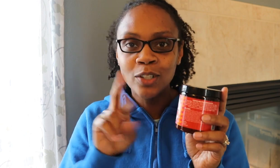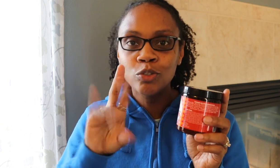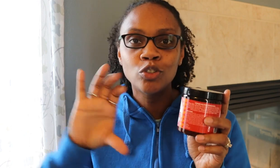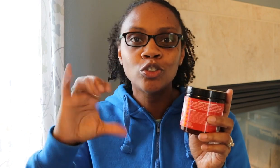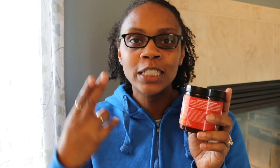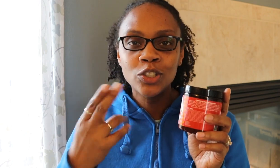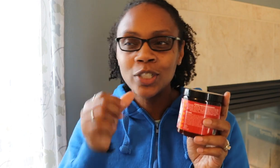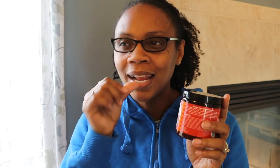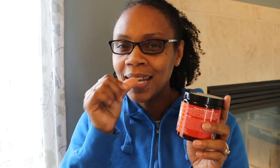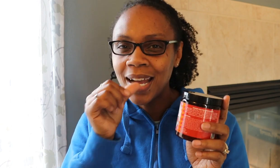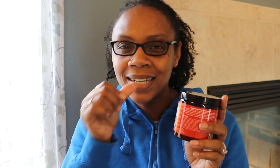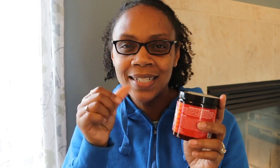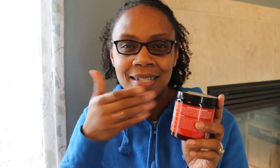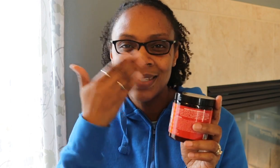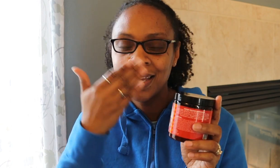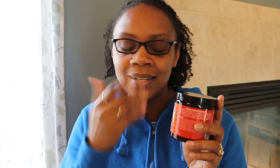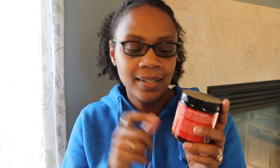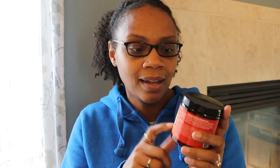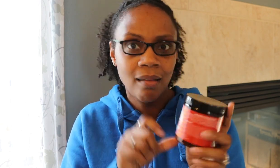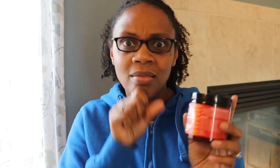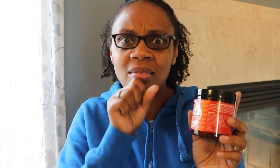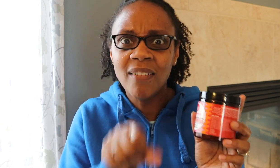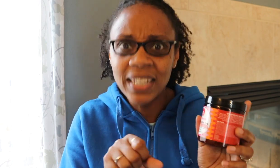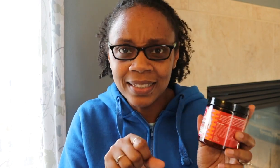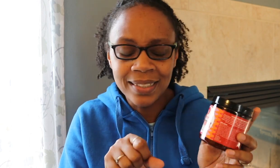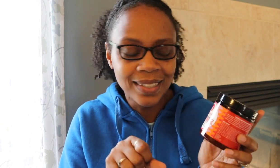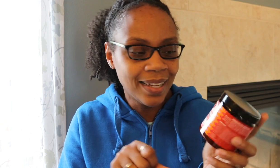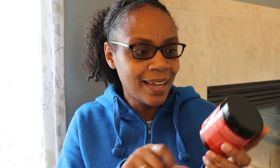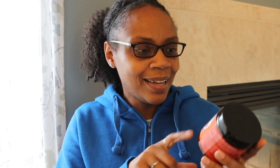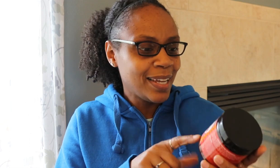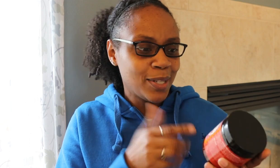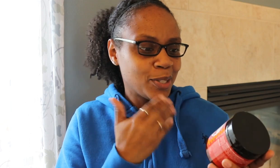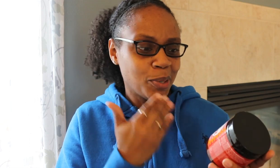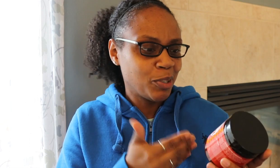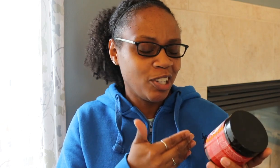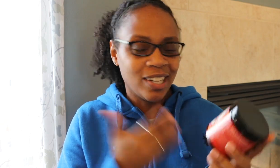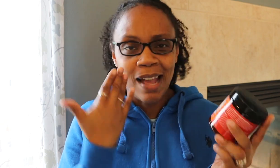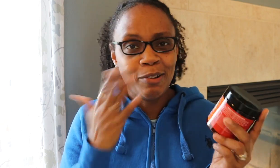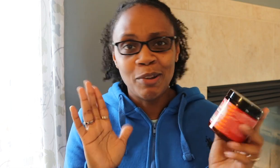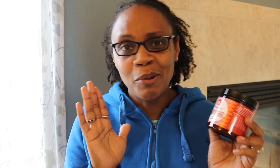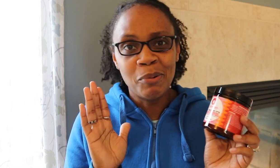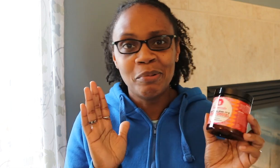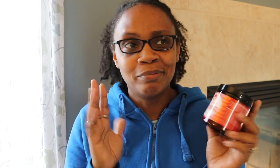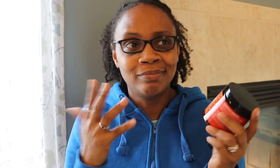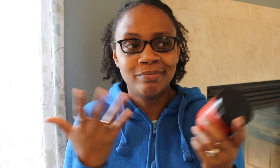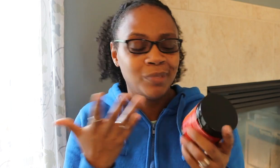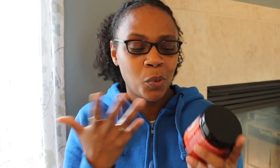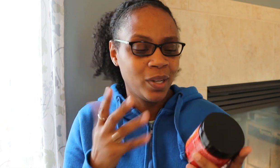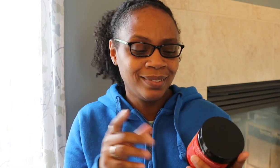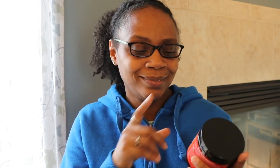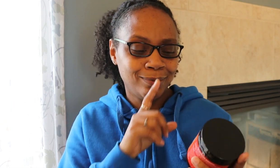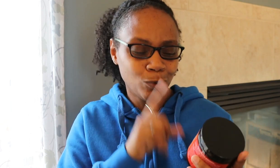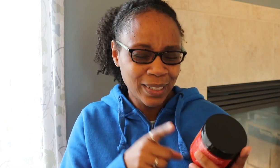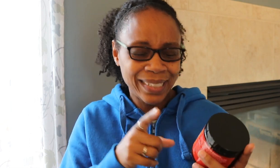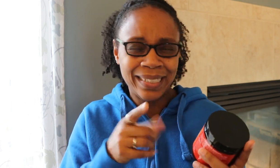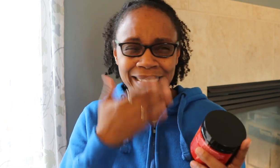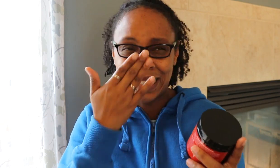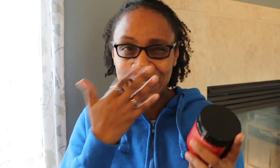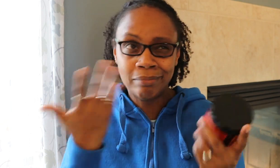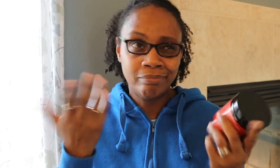And also this knot butter has a really rich, nutty scent that I like a lot. I don't know exactly what you'd